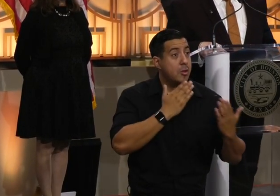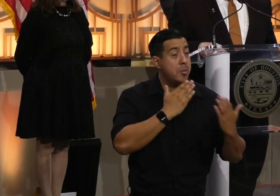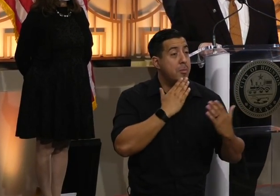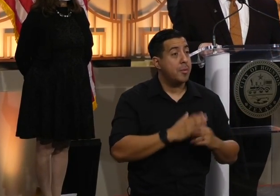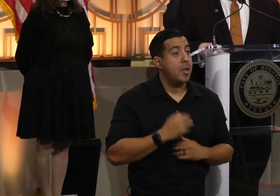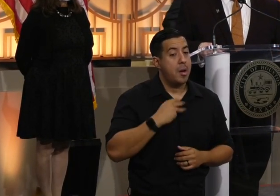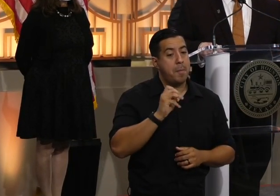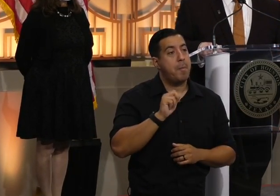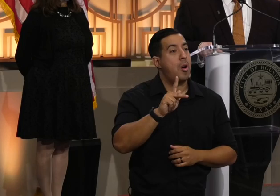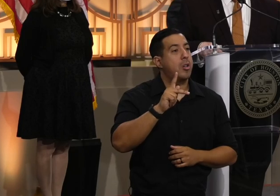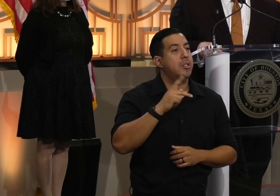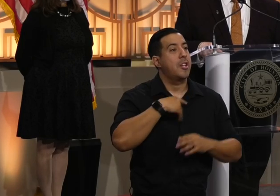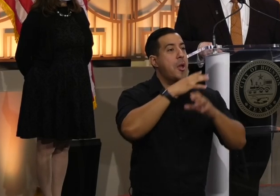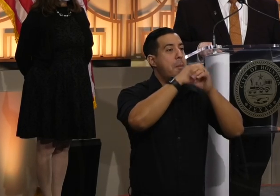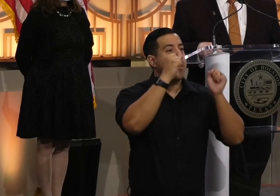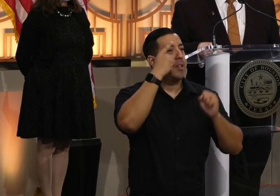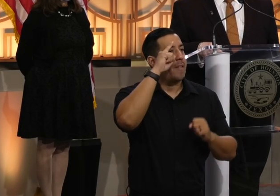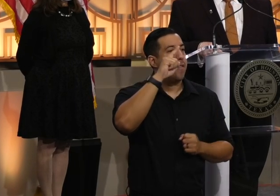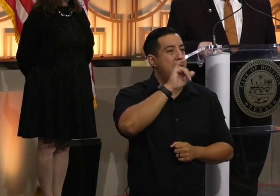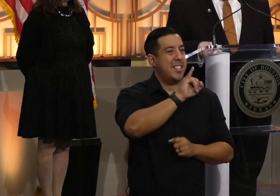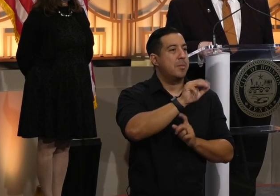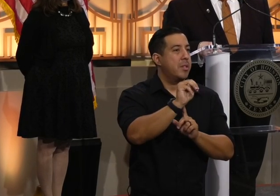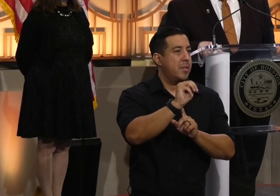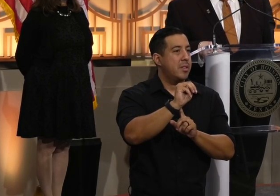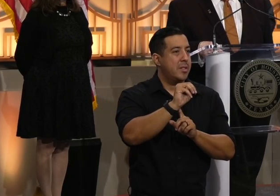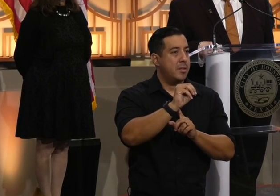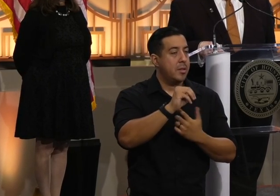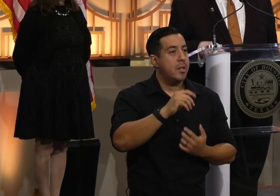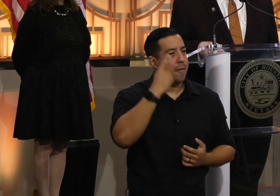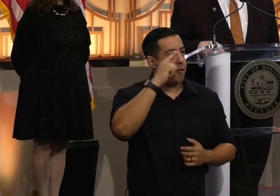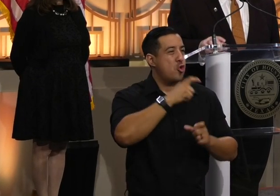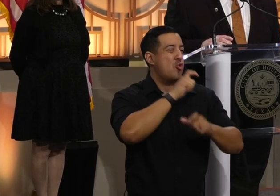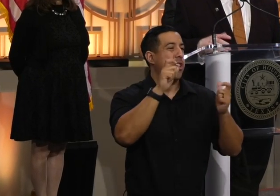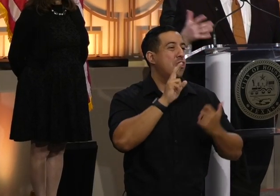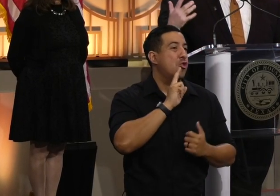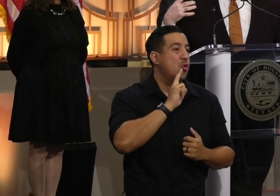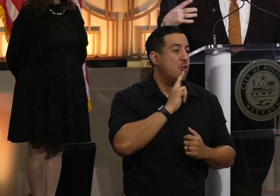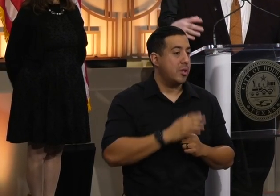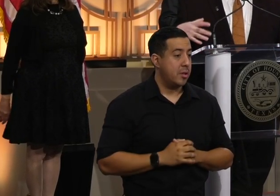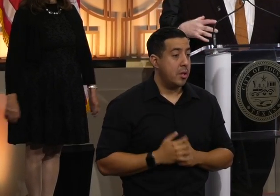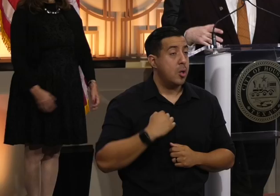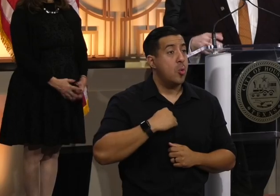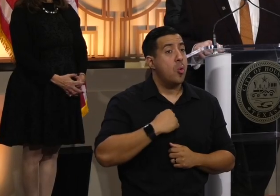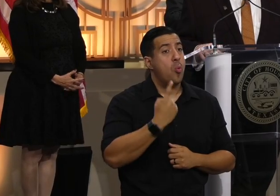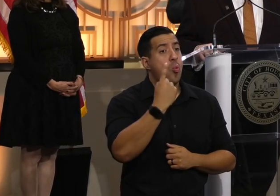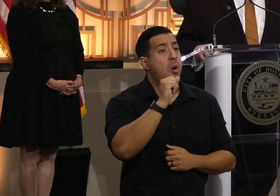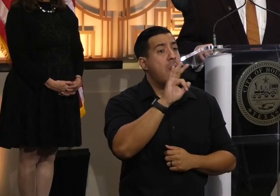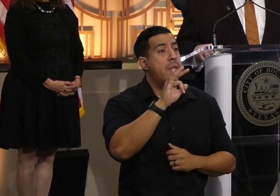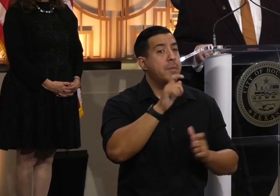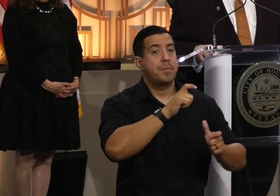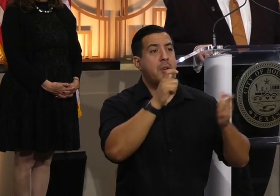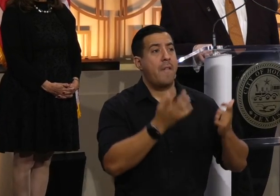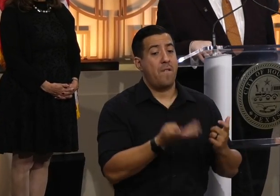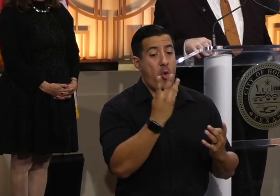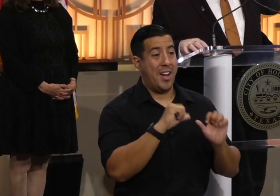Kaminsky, the President and CEO of Interfaith Ministries for Greater Houston. And we're one of the four agencies